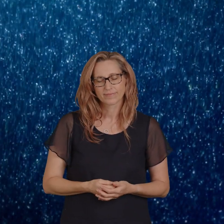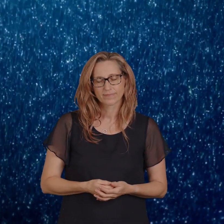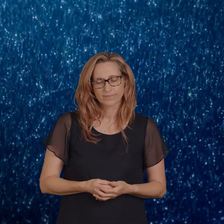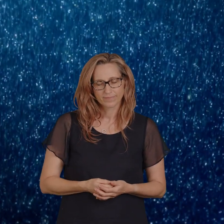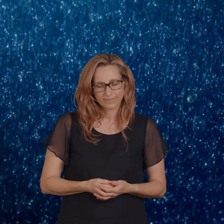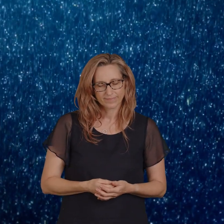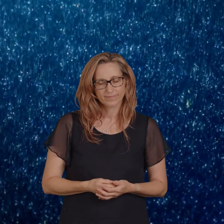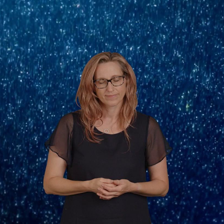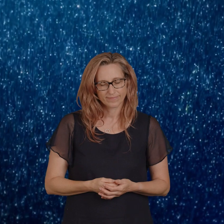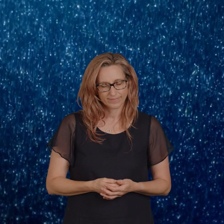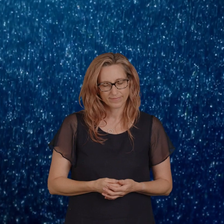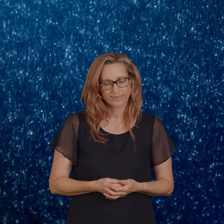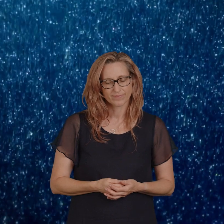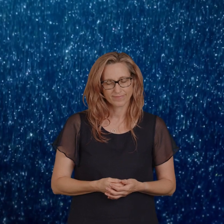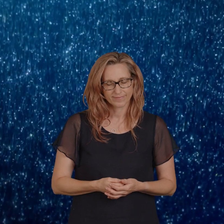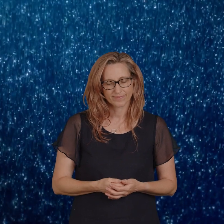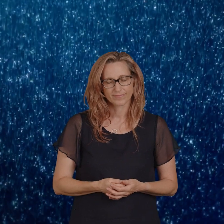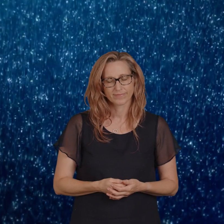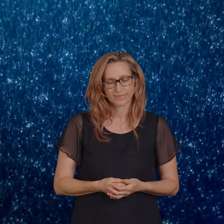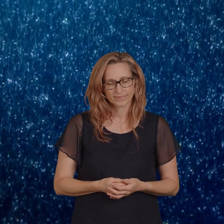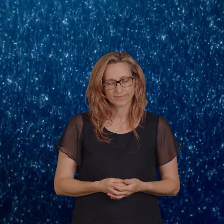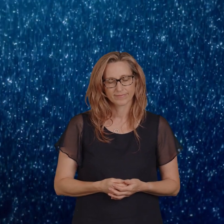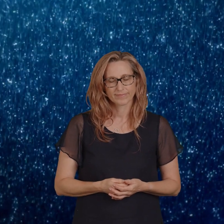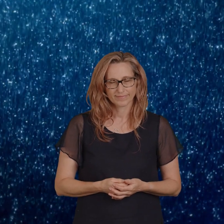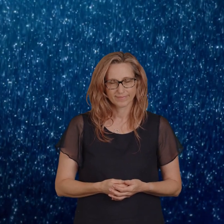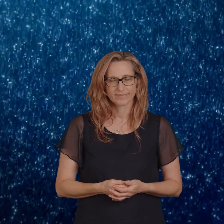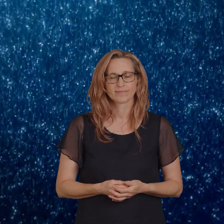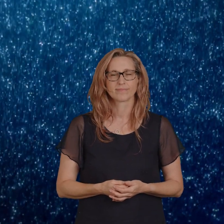You deserve the praise. Worthy is your name, Jesus.